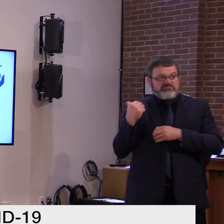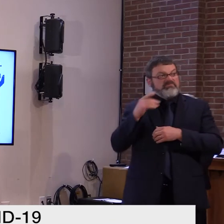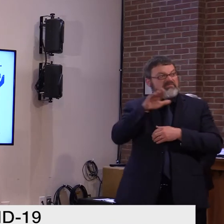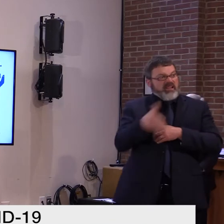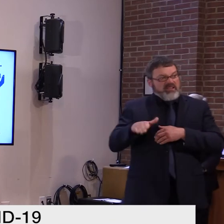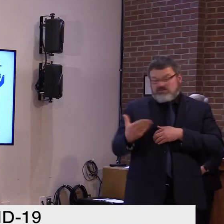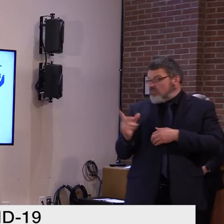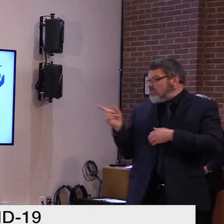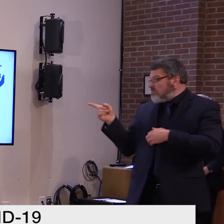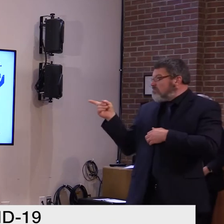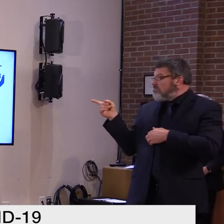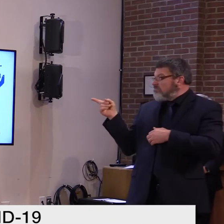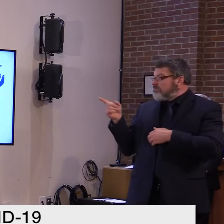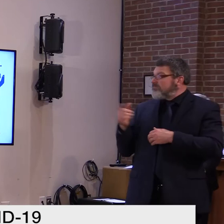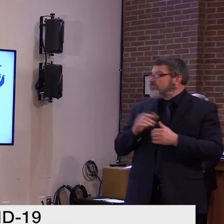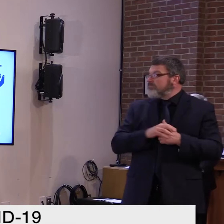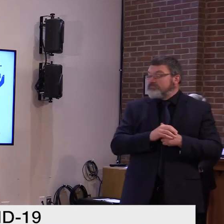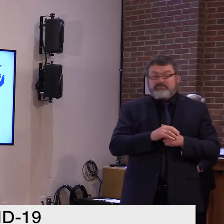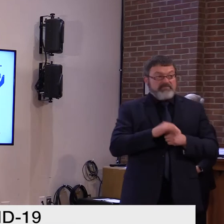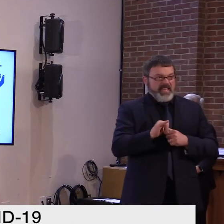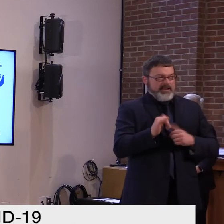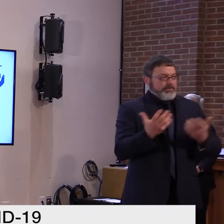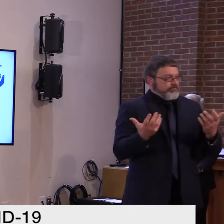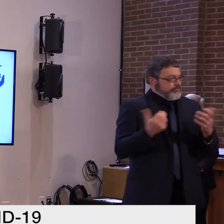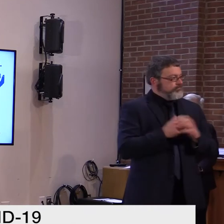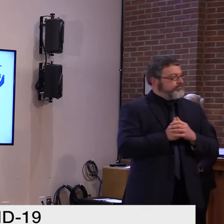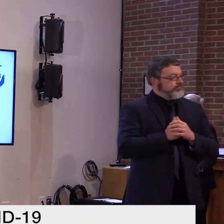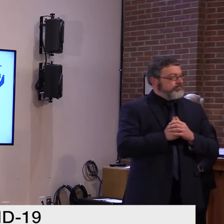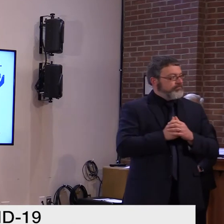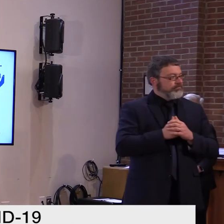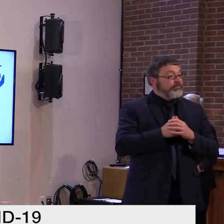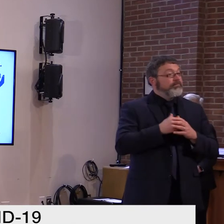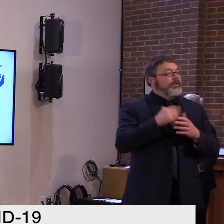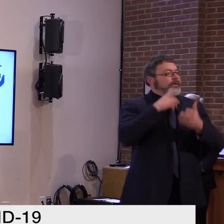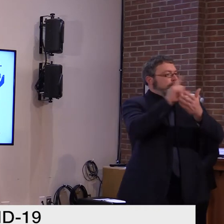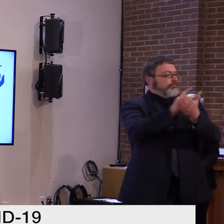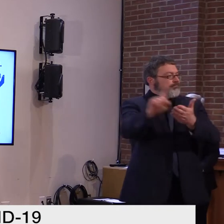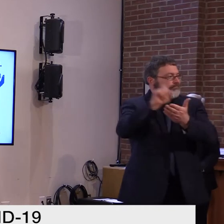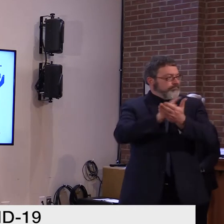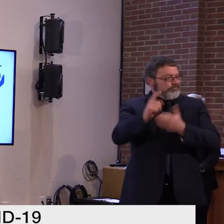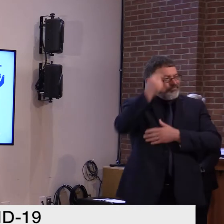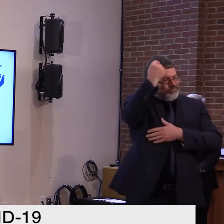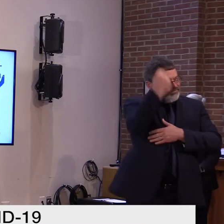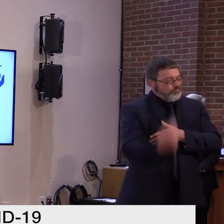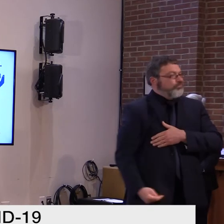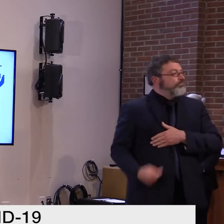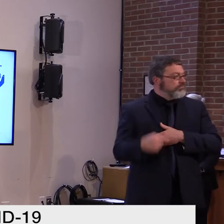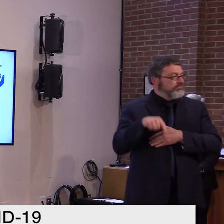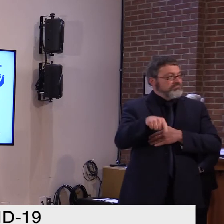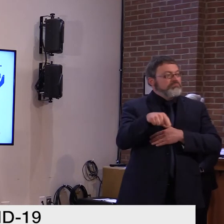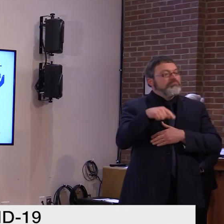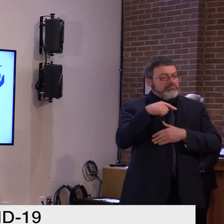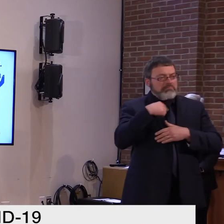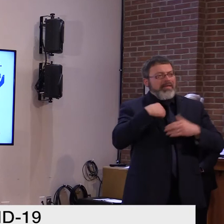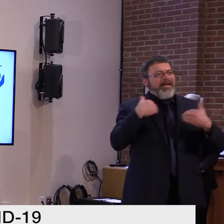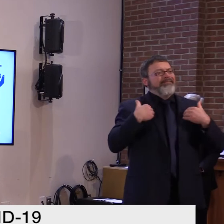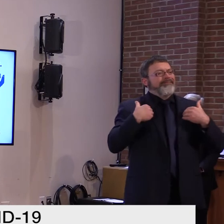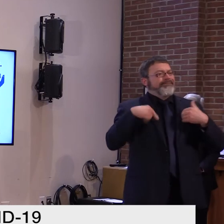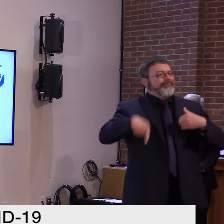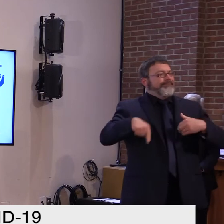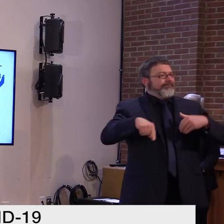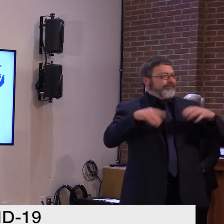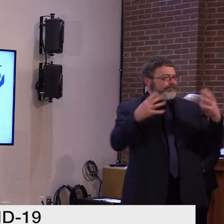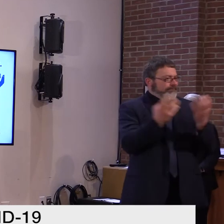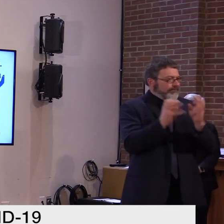Every Tuesday, we present to you a lot of the modeling data and projections. I want us to focus today on the real